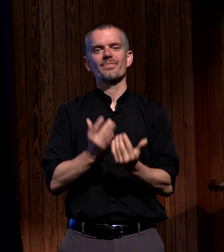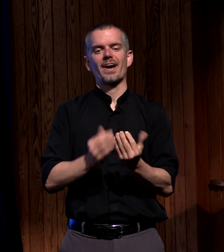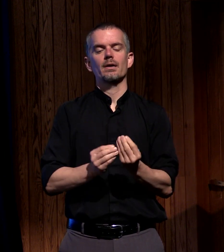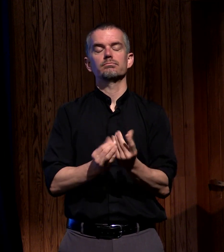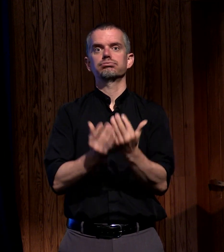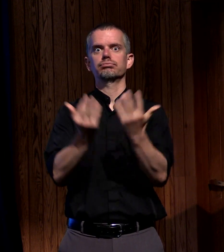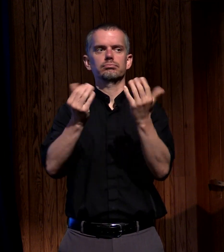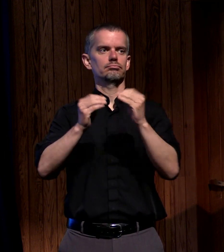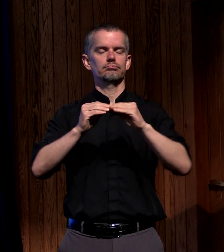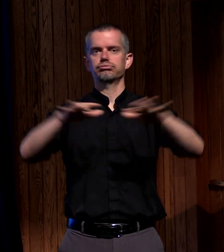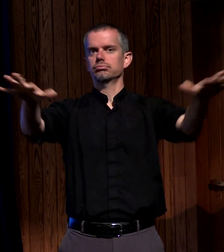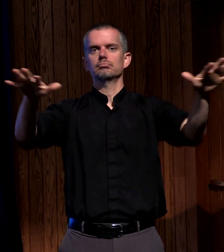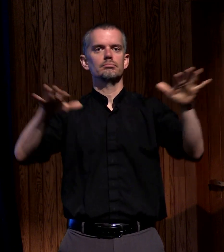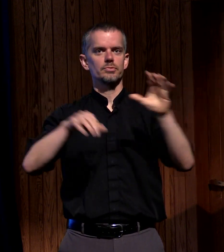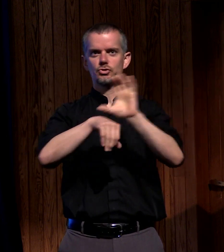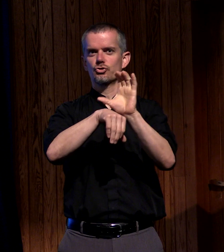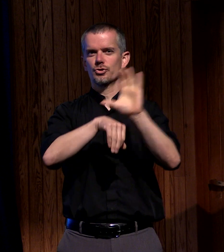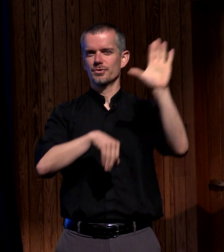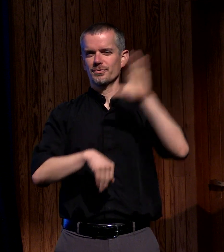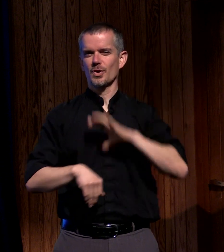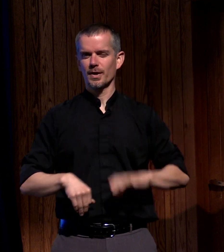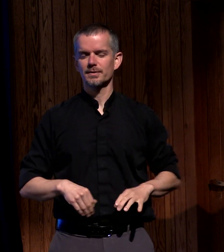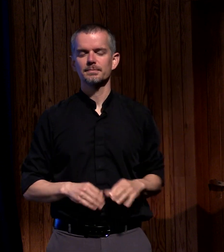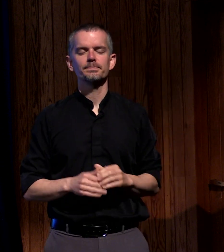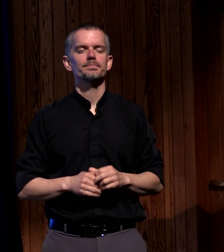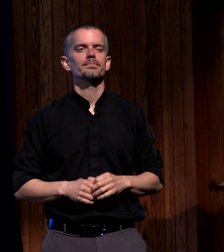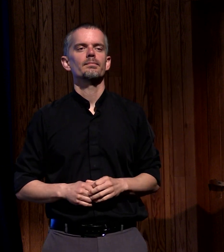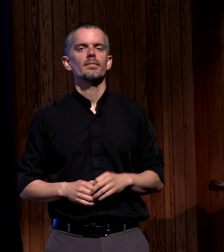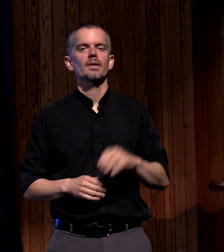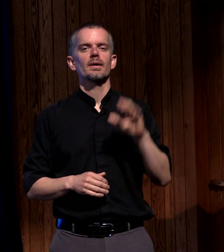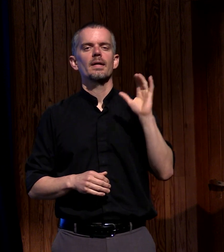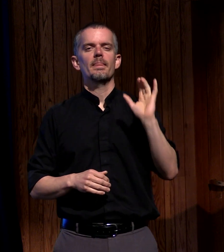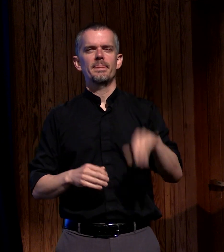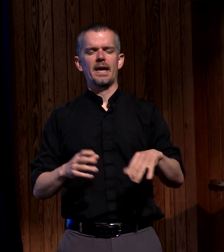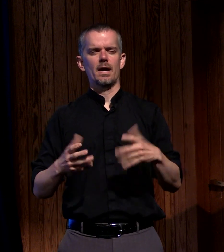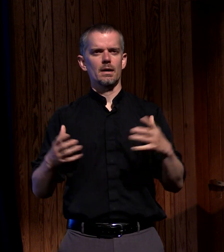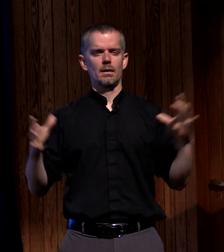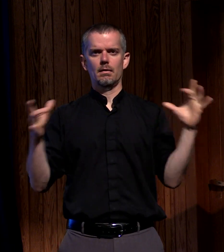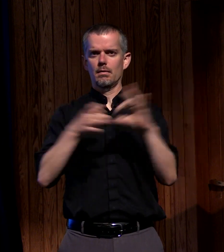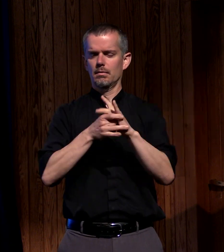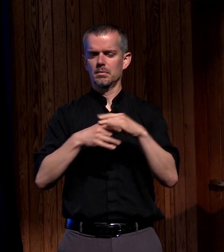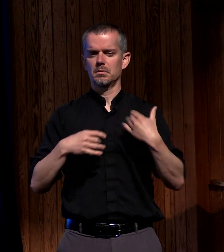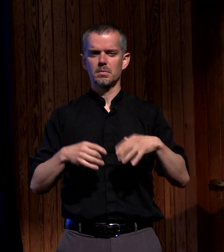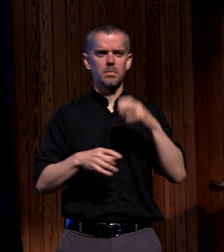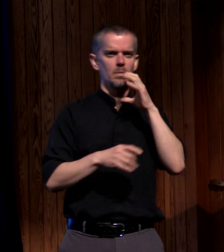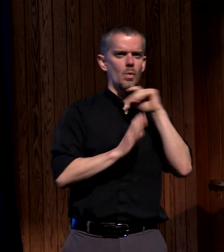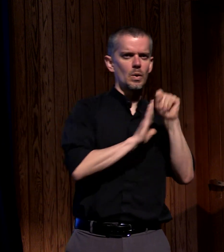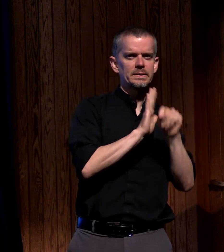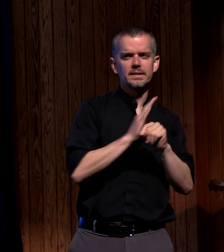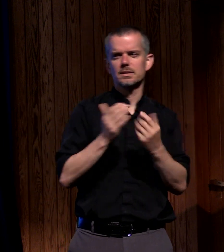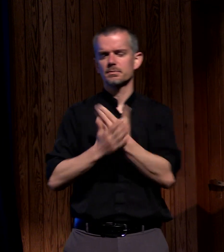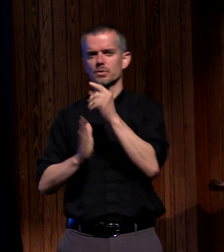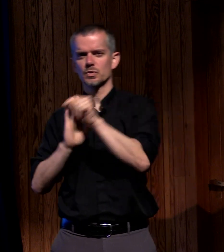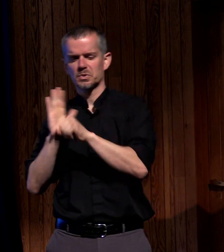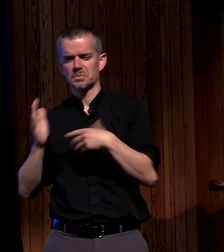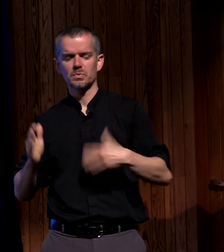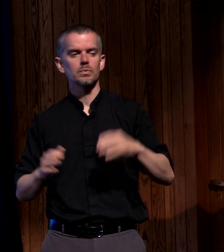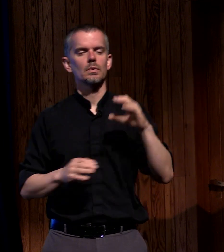this familiar passage in Acts 2 ties together so much of scripture we see the prophetic words of Joel 2 fulfilled